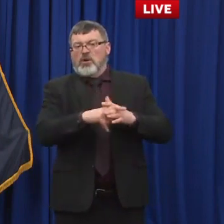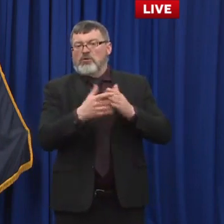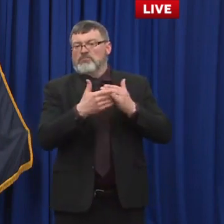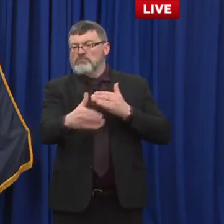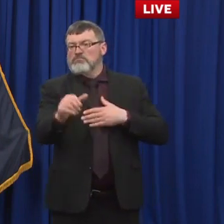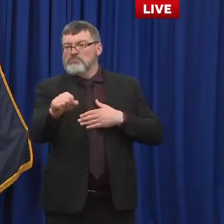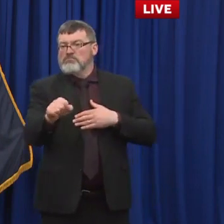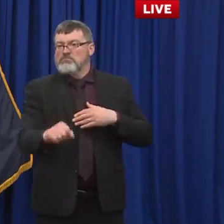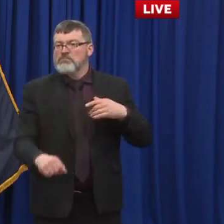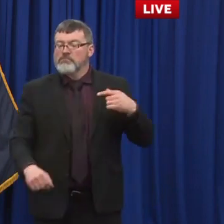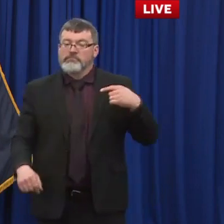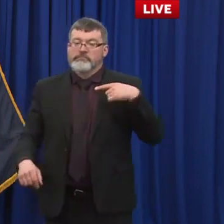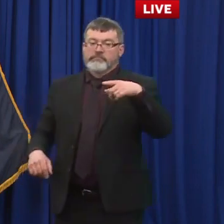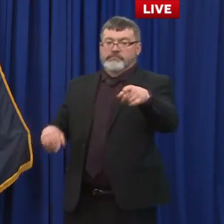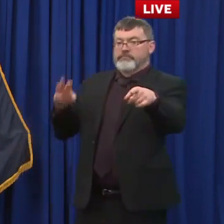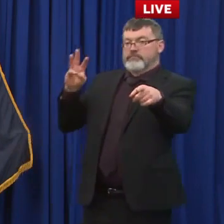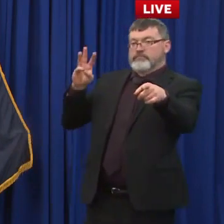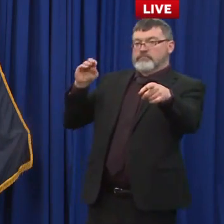Sure.